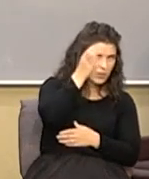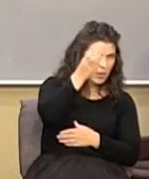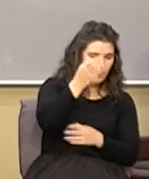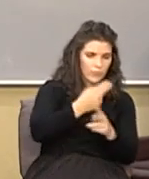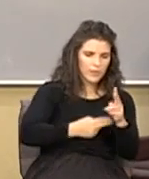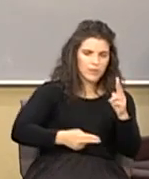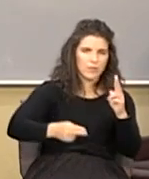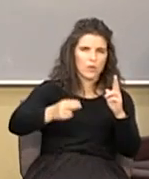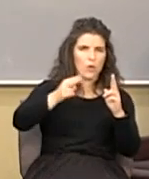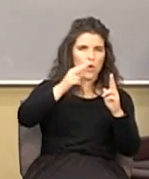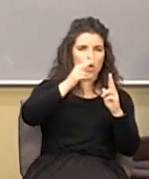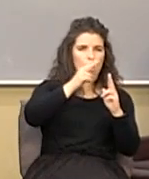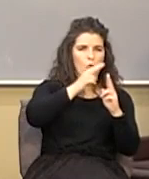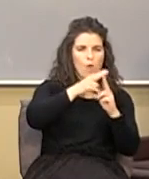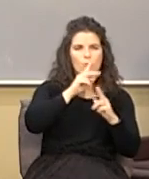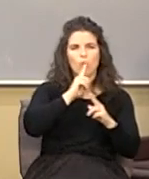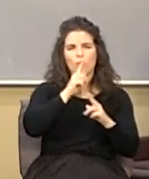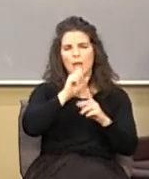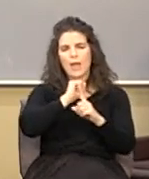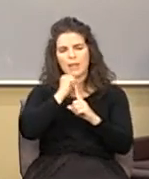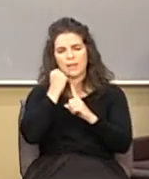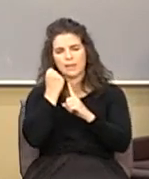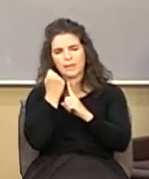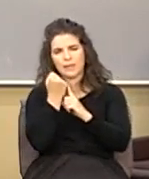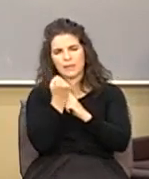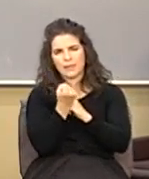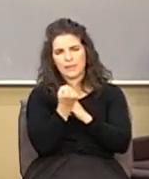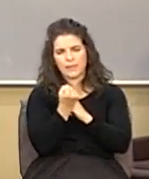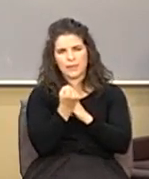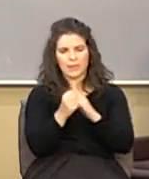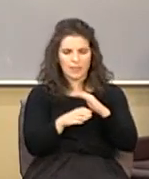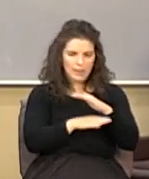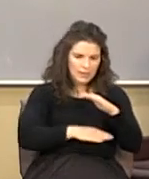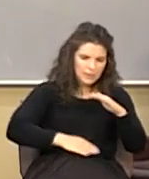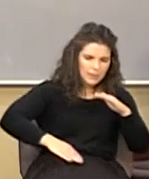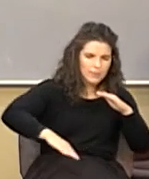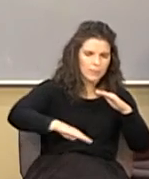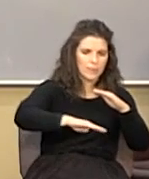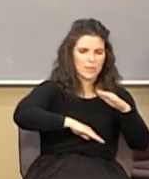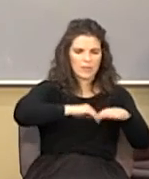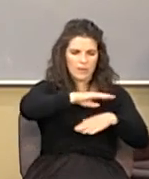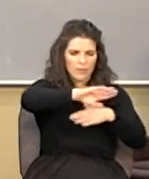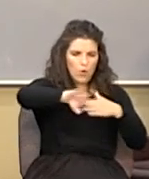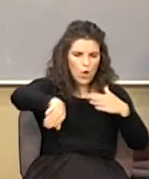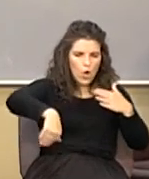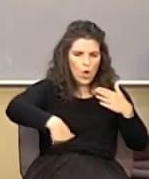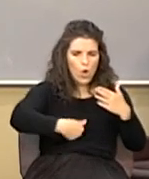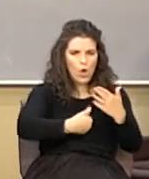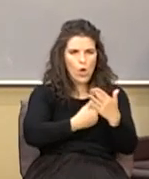ultimate reality here's the basis of all that's real